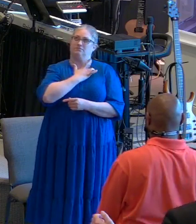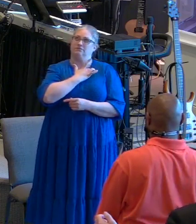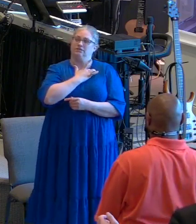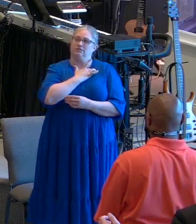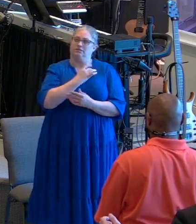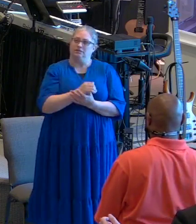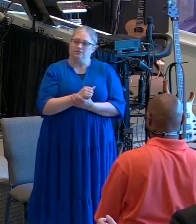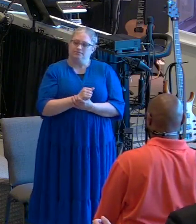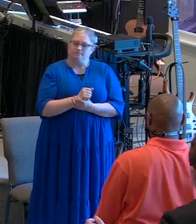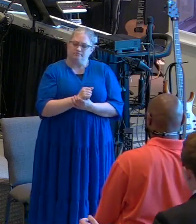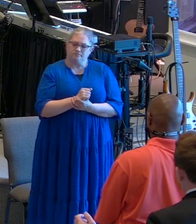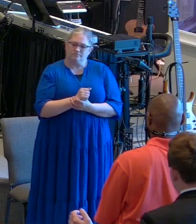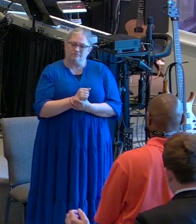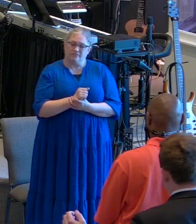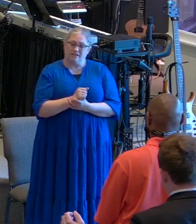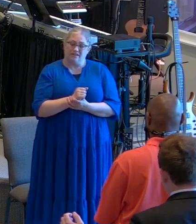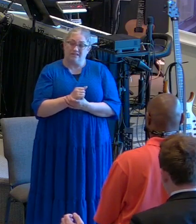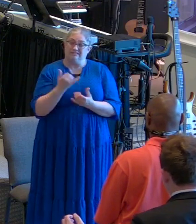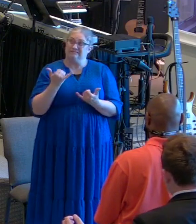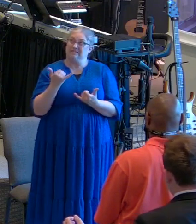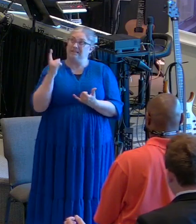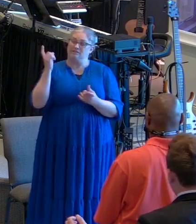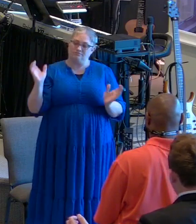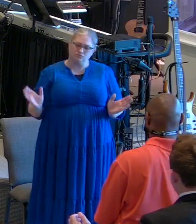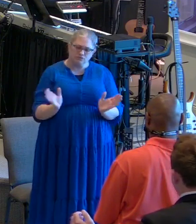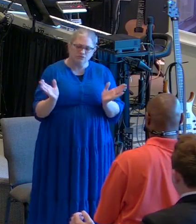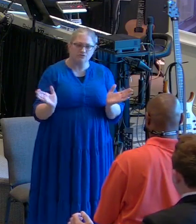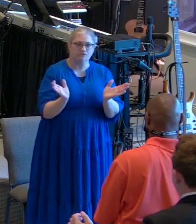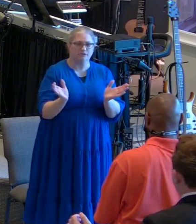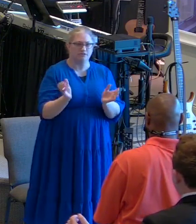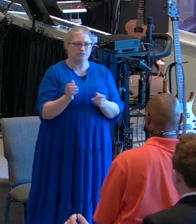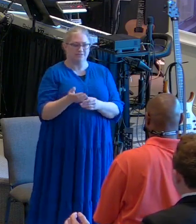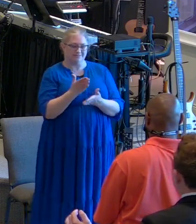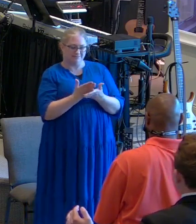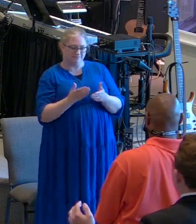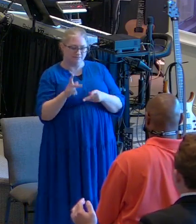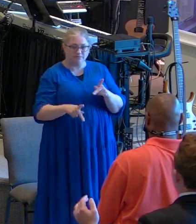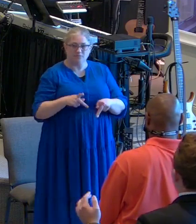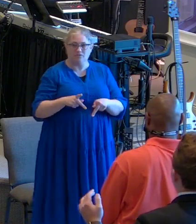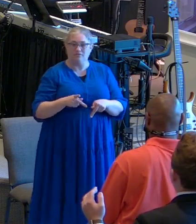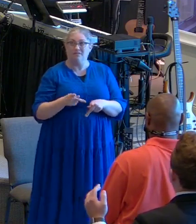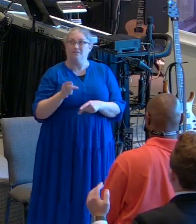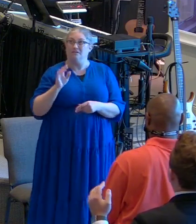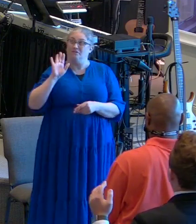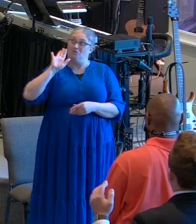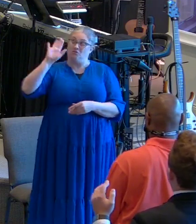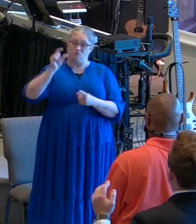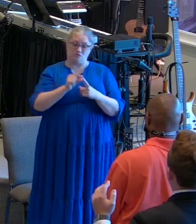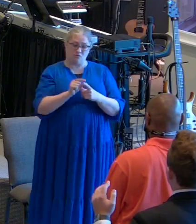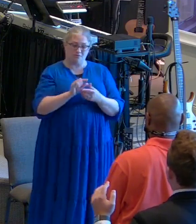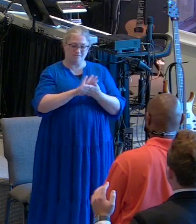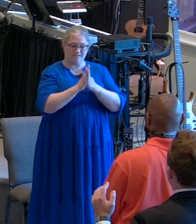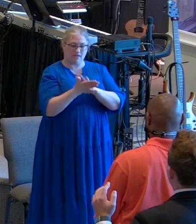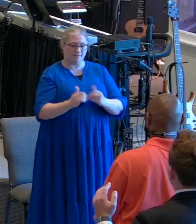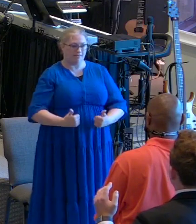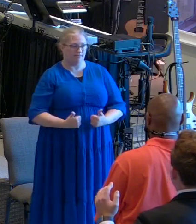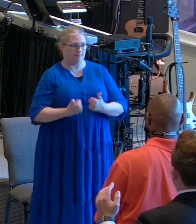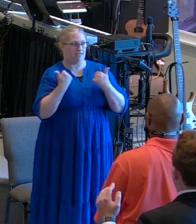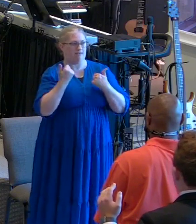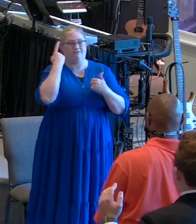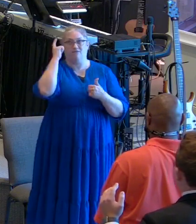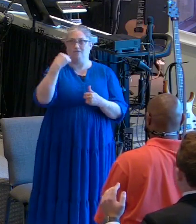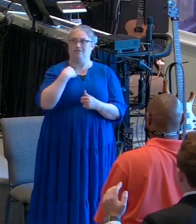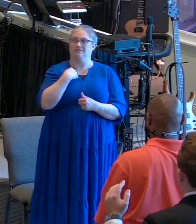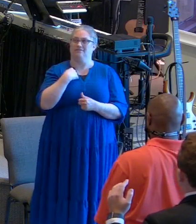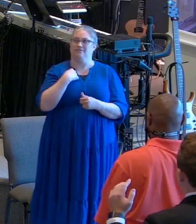that you would encourage someone today. Let the word of God be alive to us. Help our hearts be open to